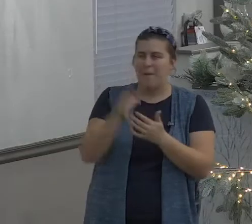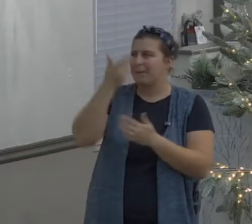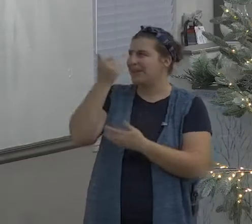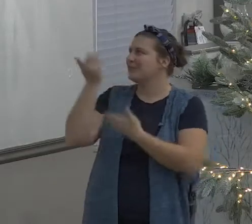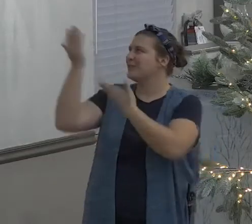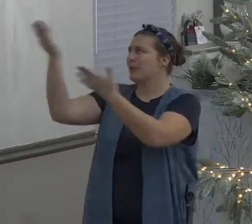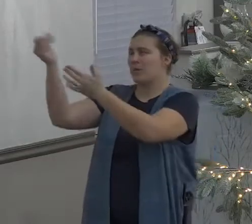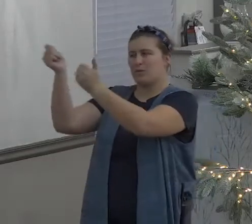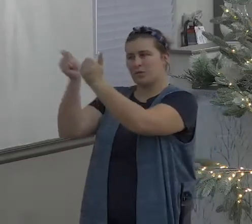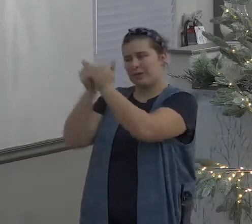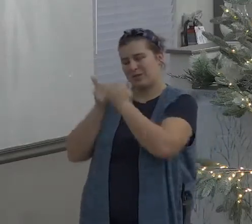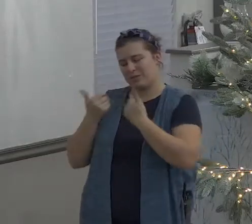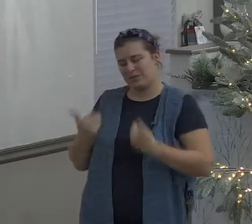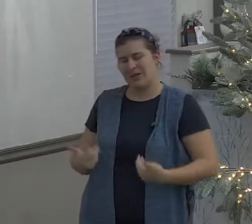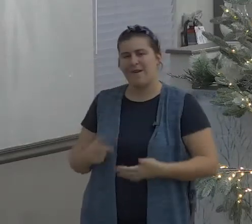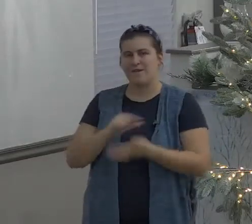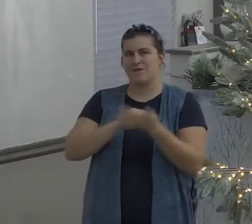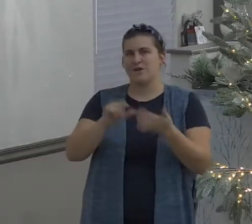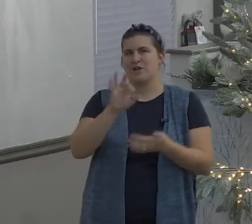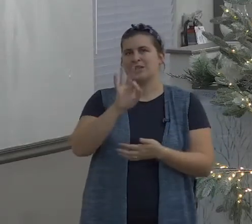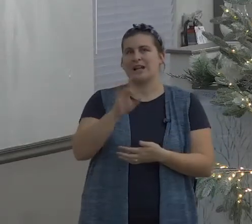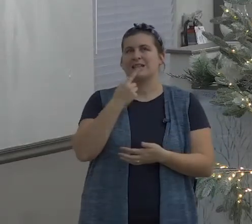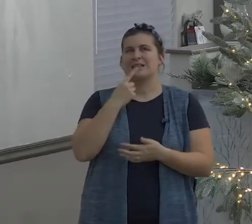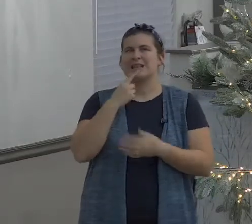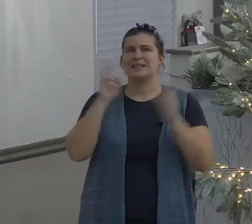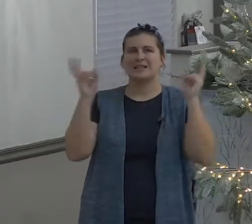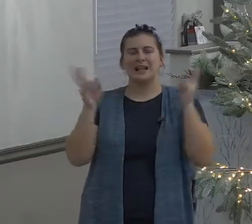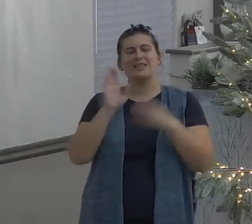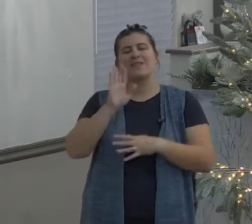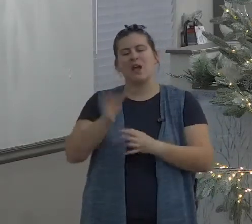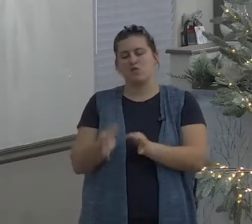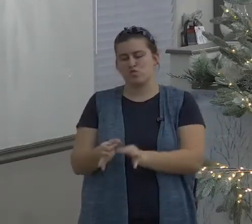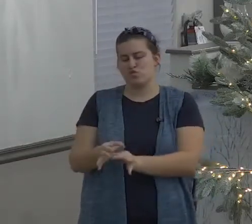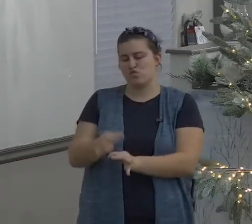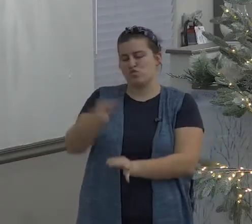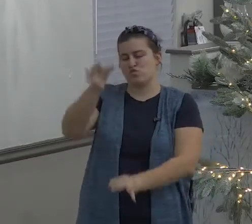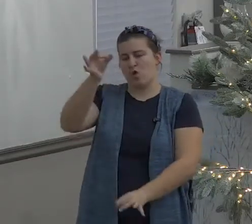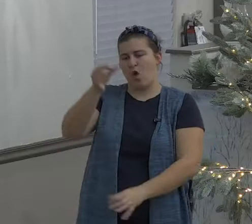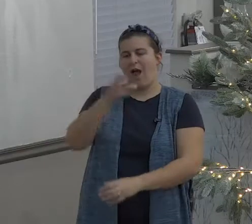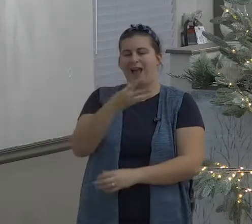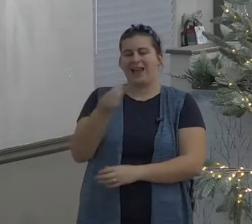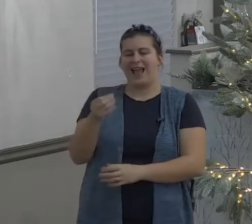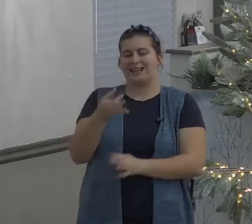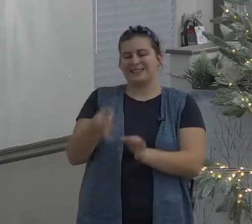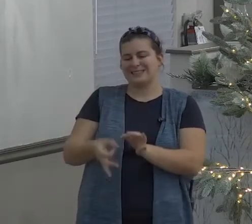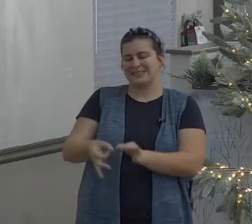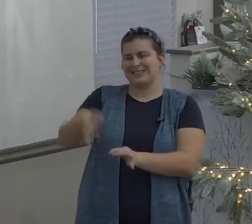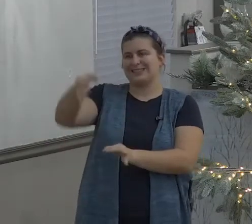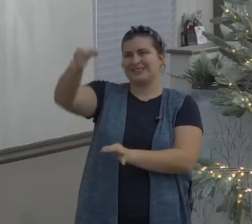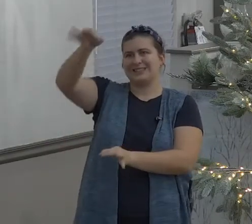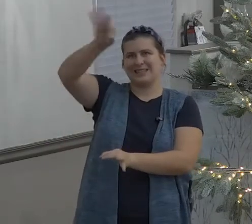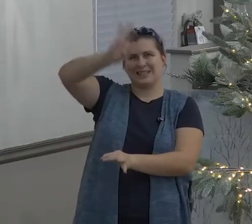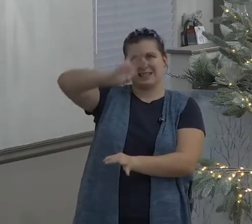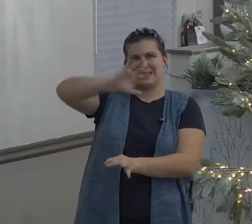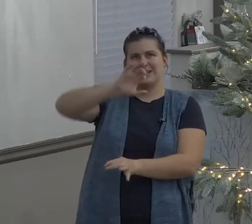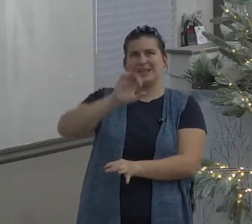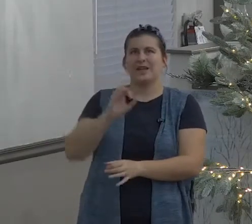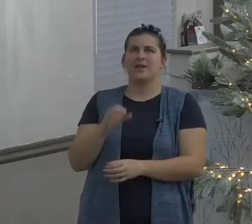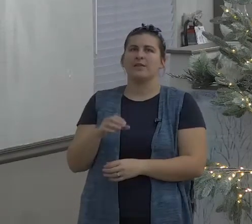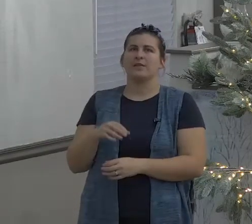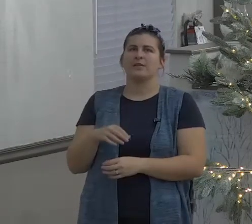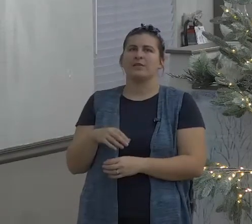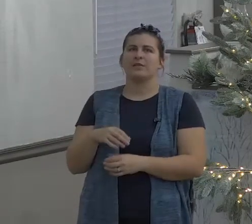times and yet he's never forsaken us I will fear no evil for thou art with me